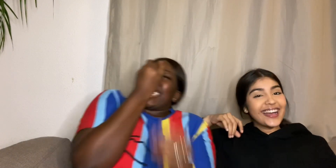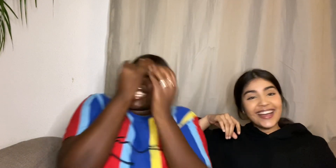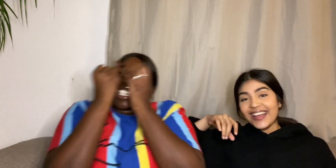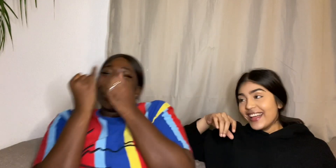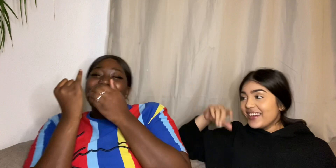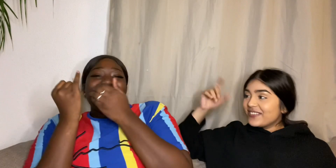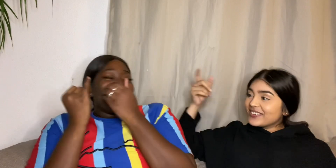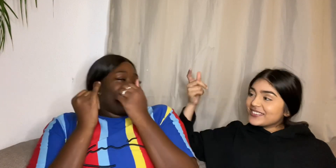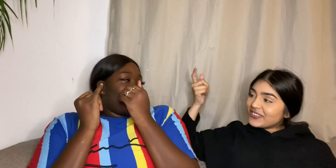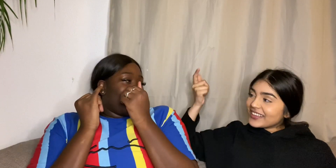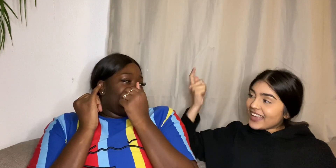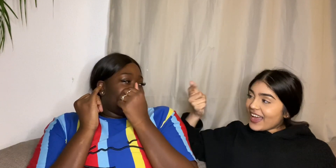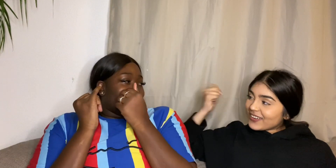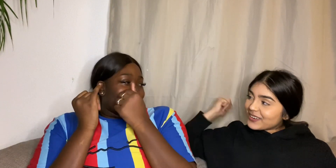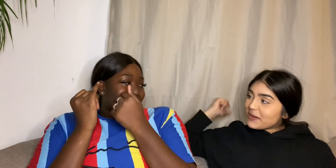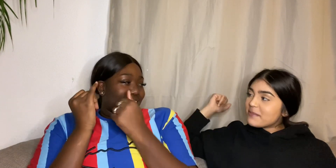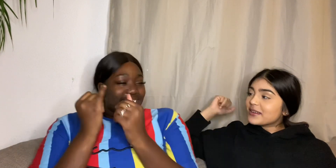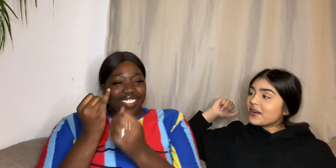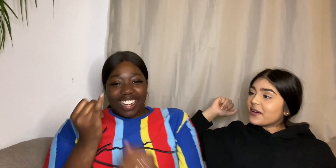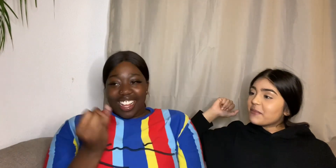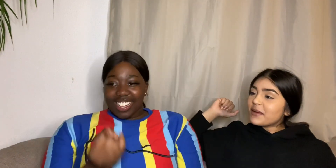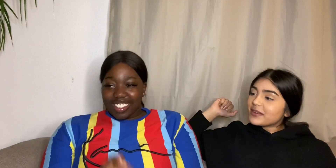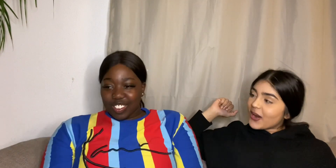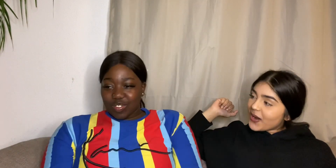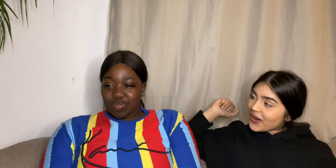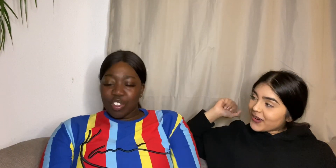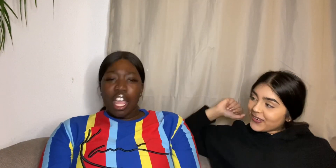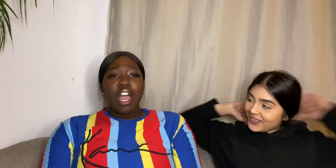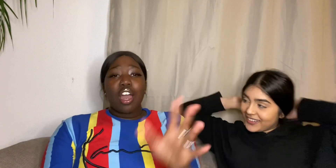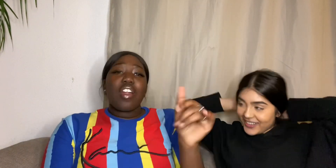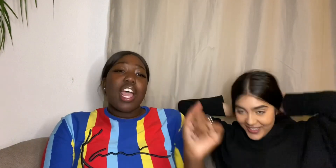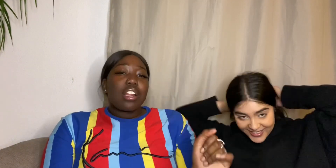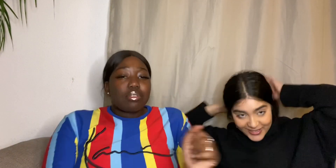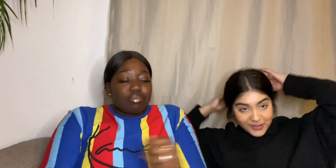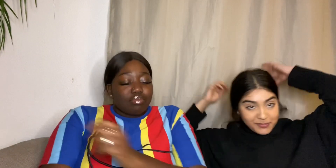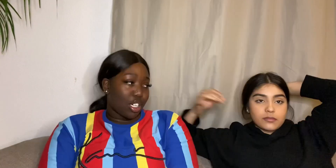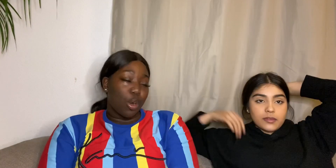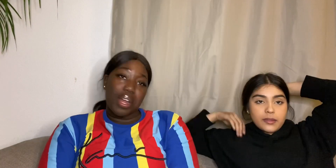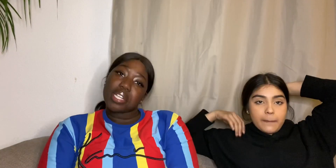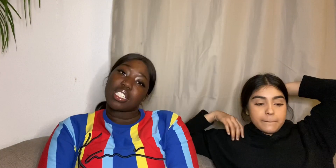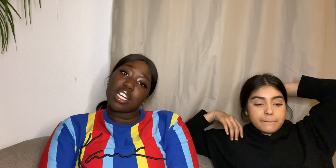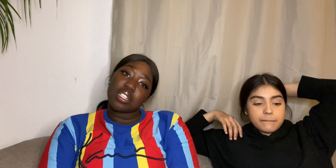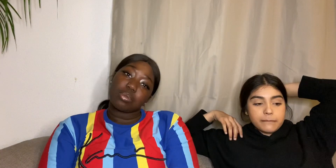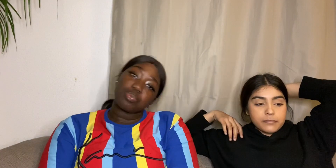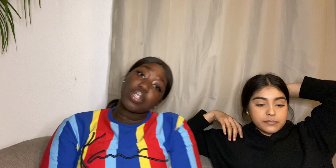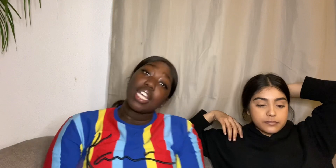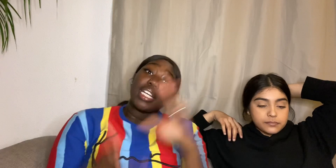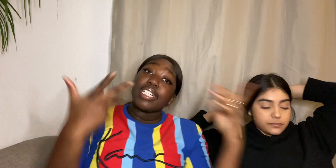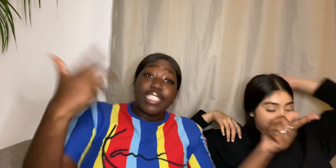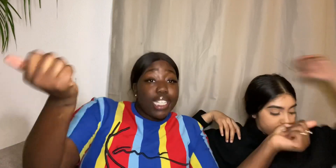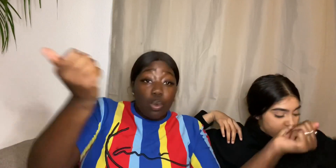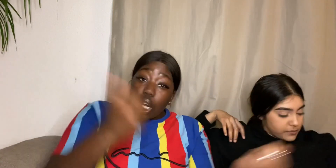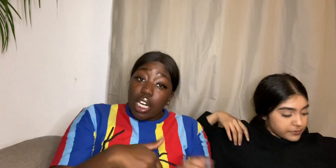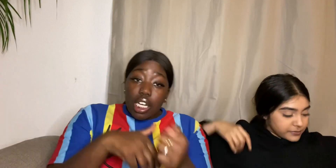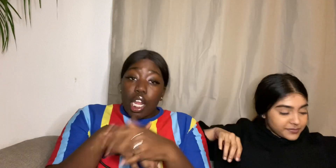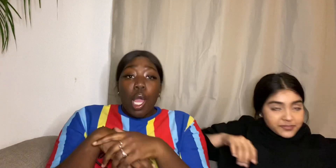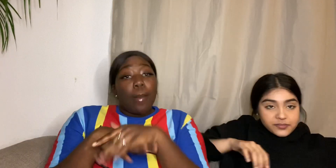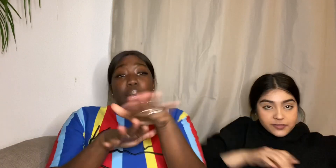Put your finger down Baby girl All right All right She won But it's